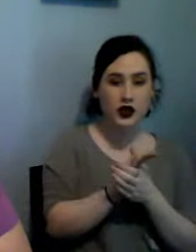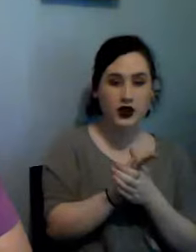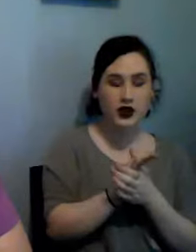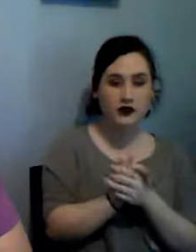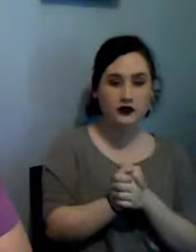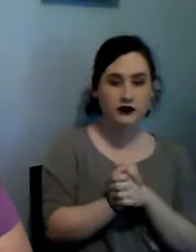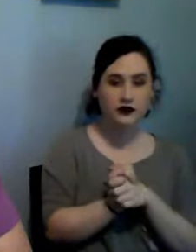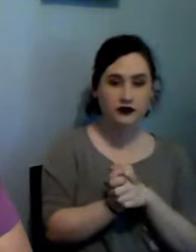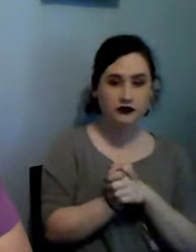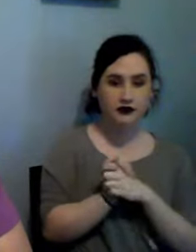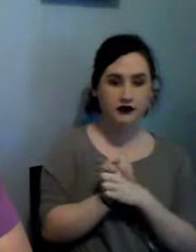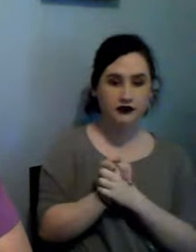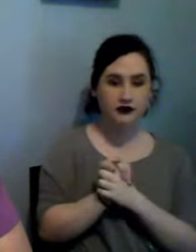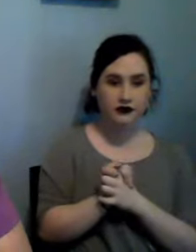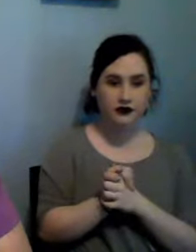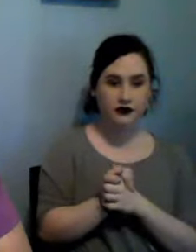by Lizzie Kate